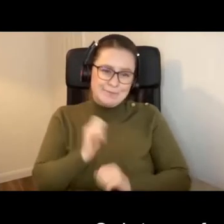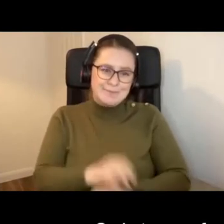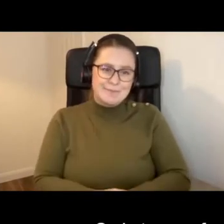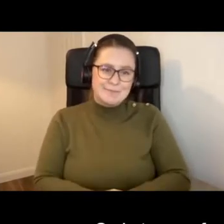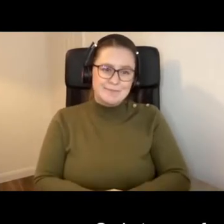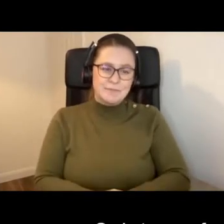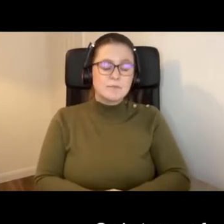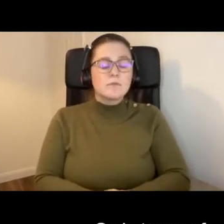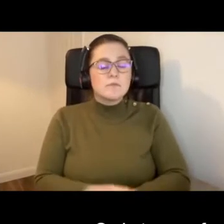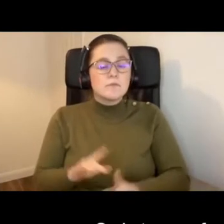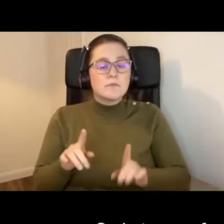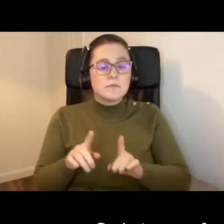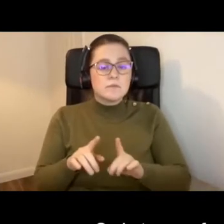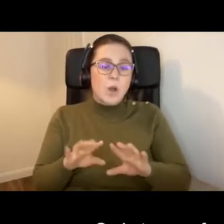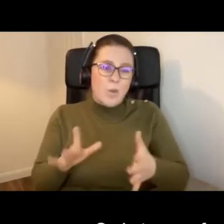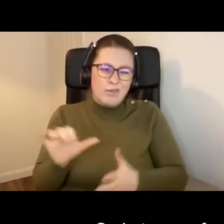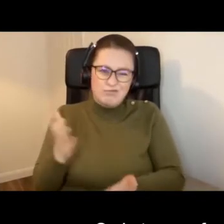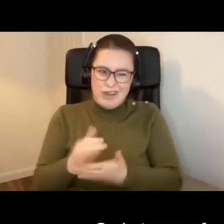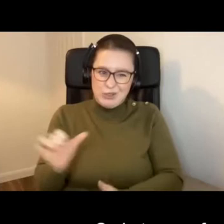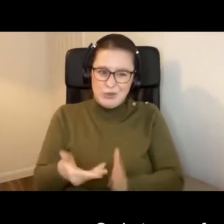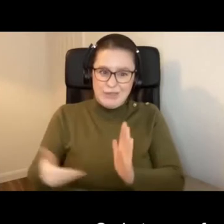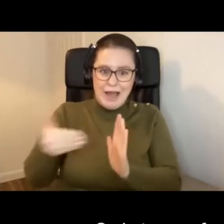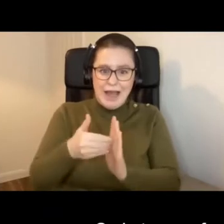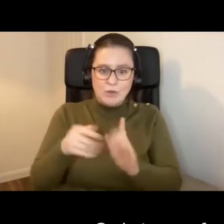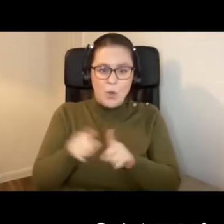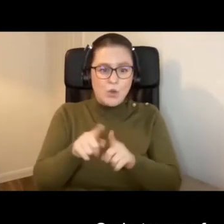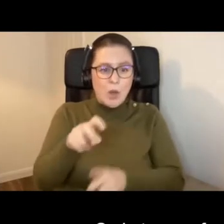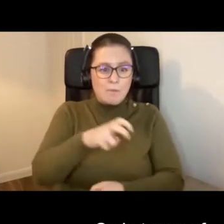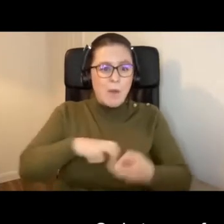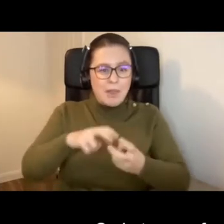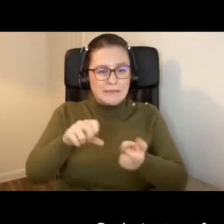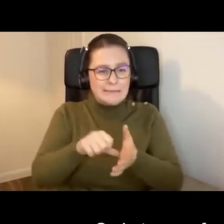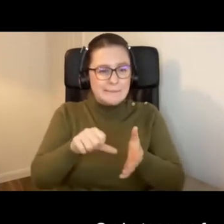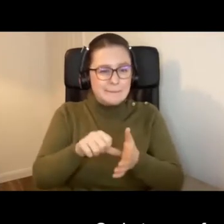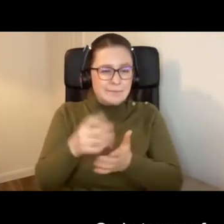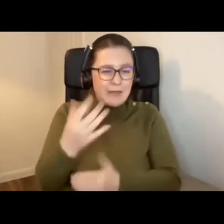In terms of, I suppose I should add, I'm also mobility impaired myself.